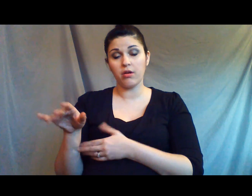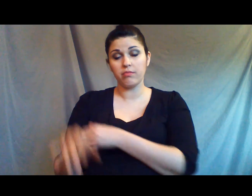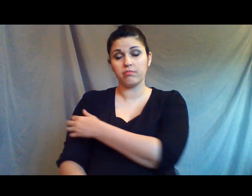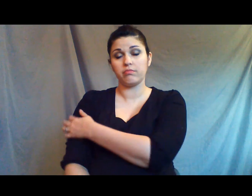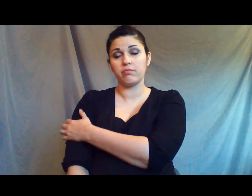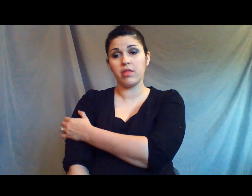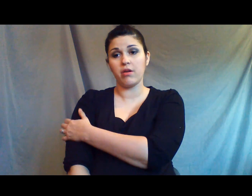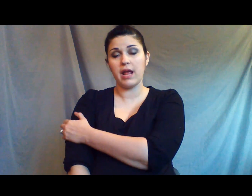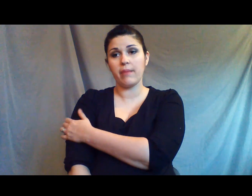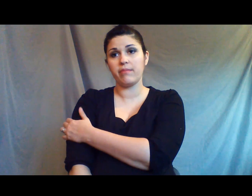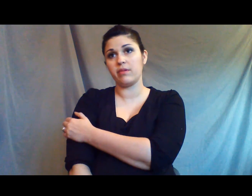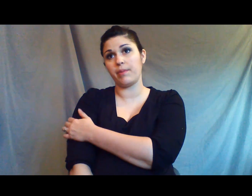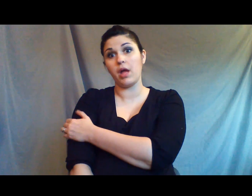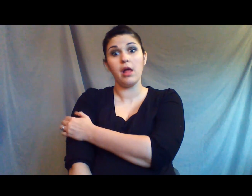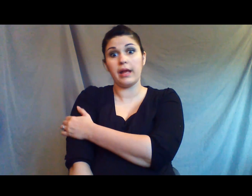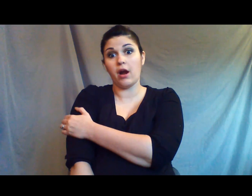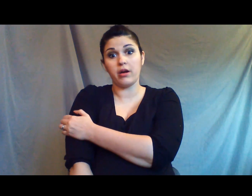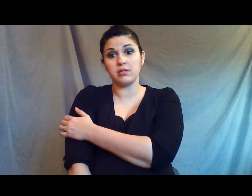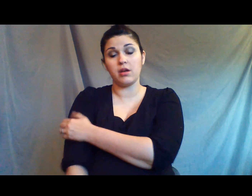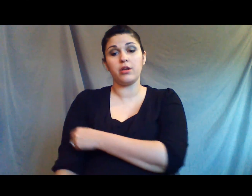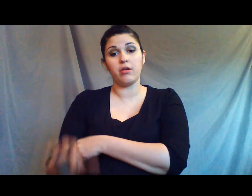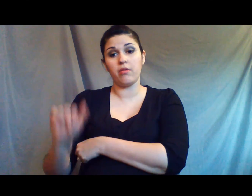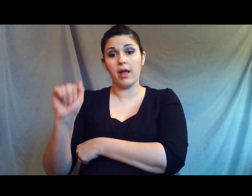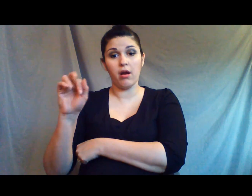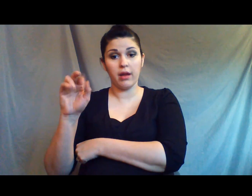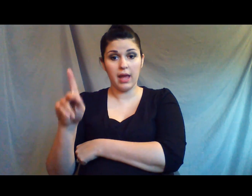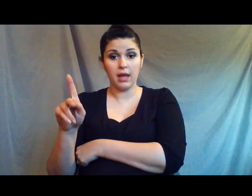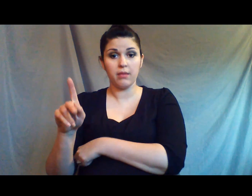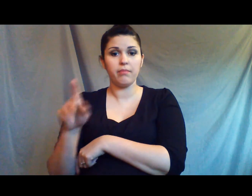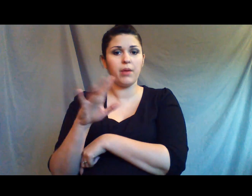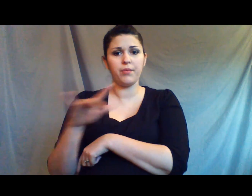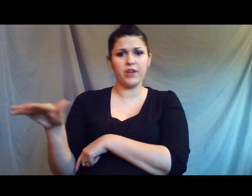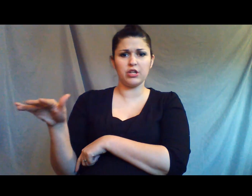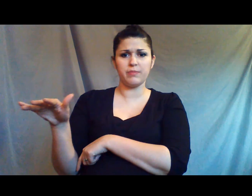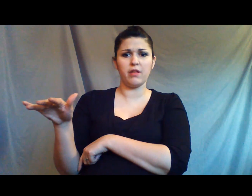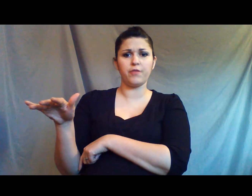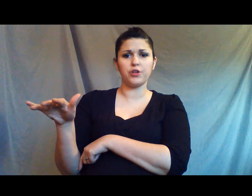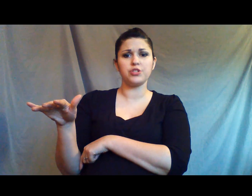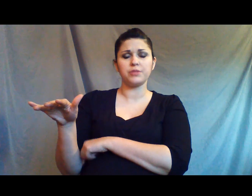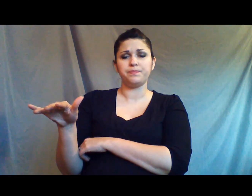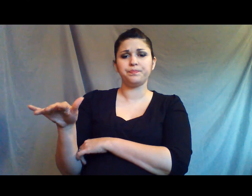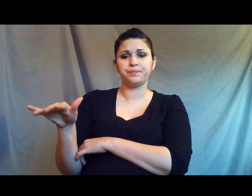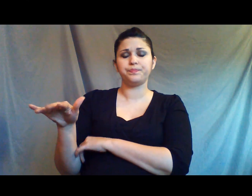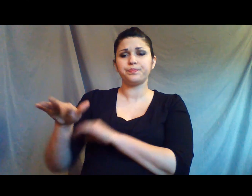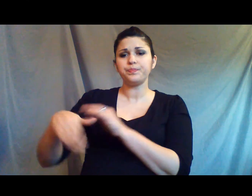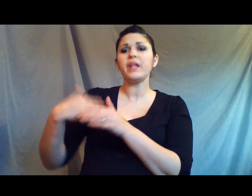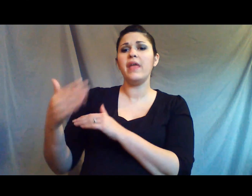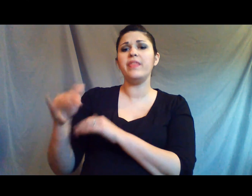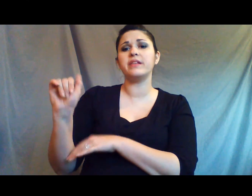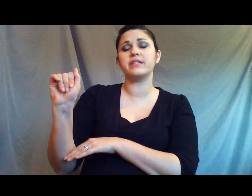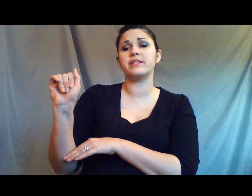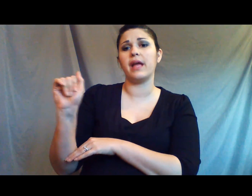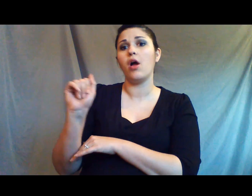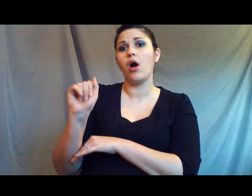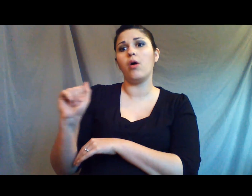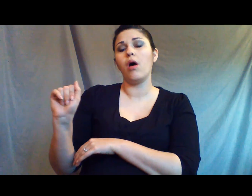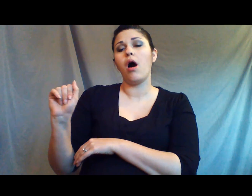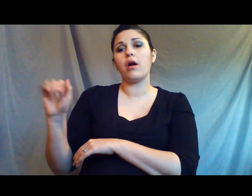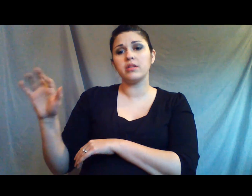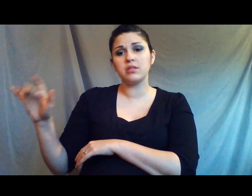name. Like Arkansas, could go A-R-K. I would fingerspell it first. And then say Arkansas